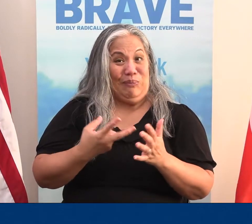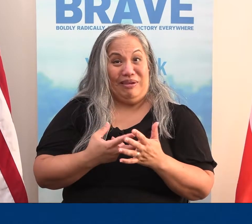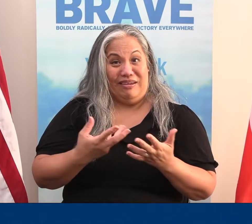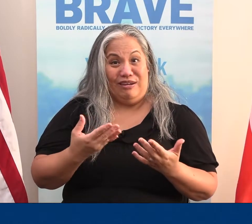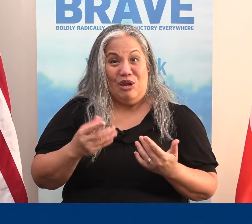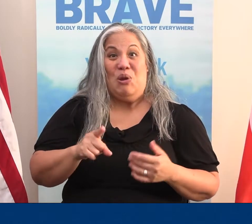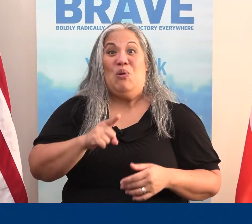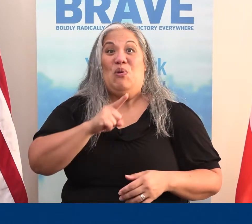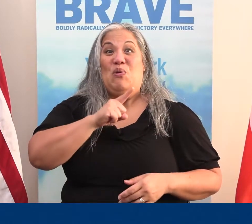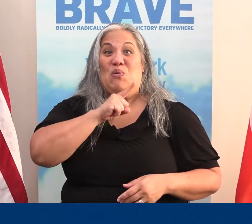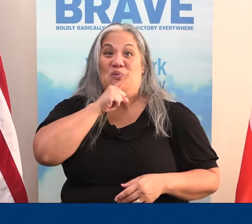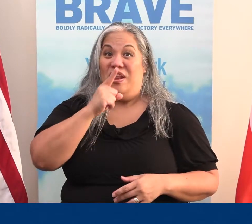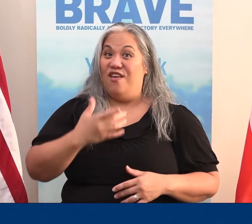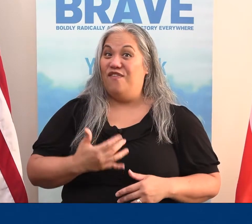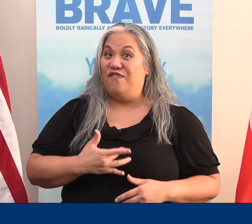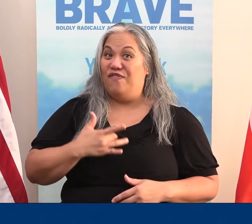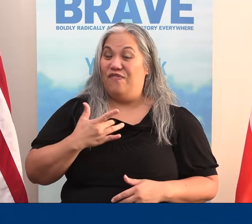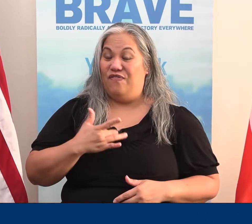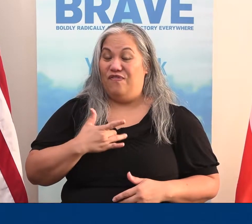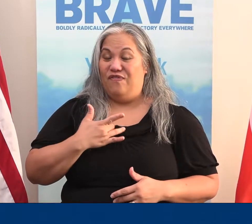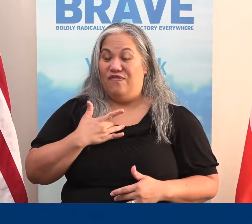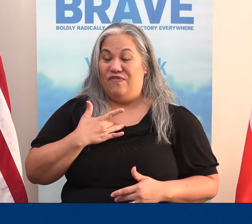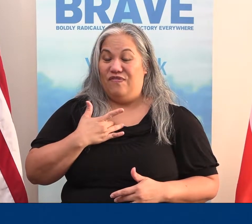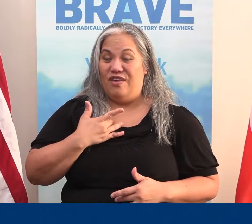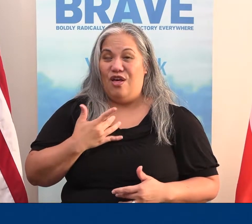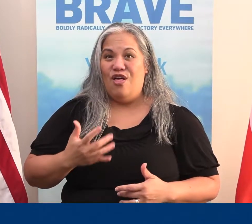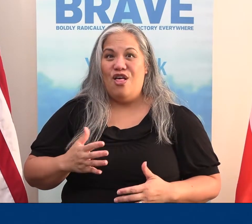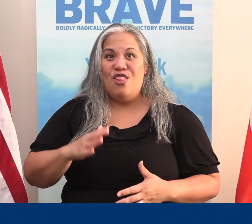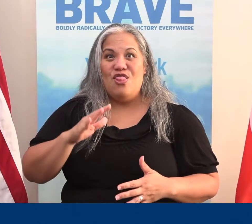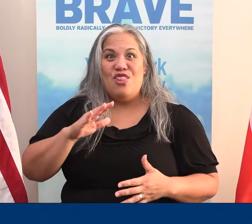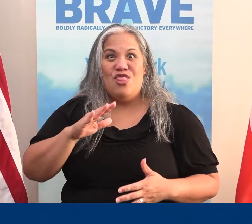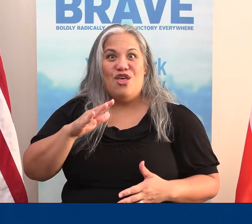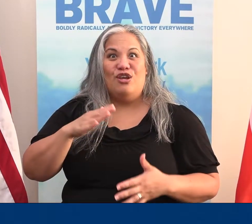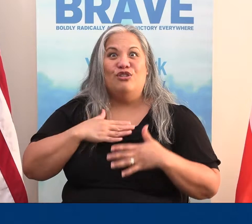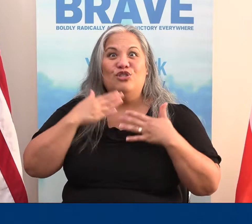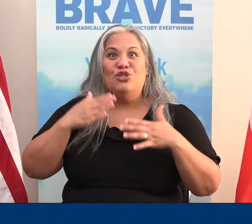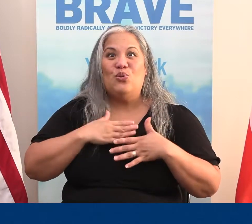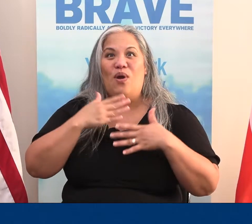I mean, you really did feel that, the joy of victory.